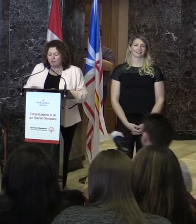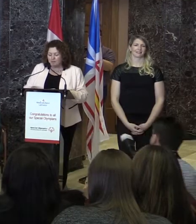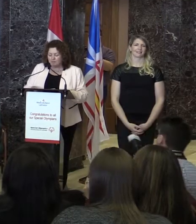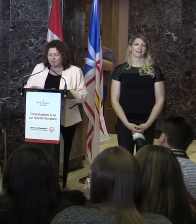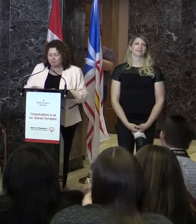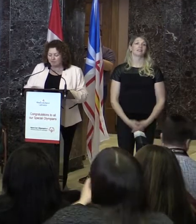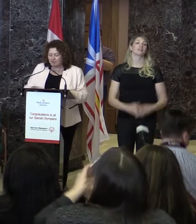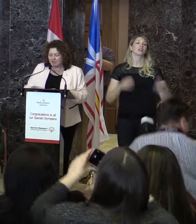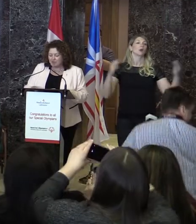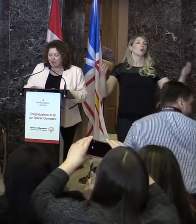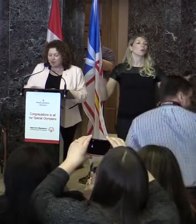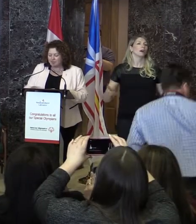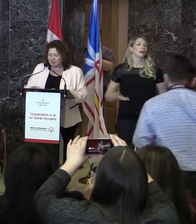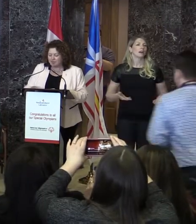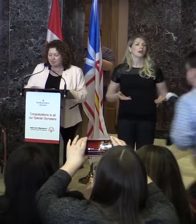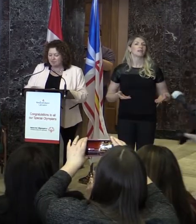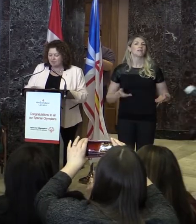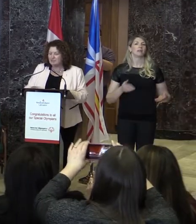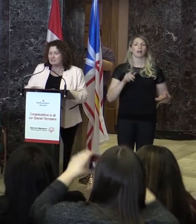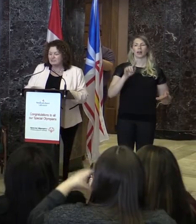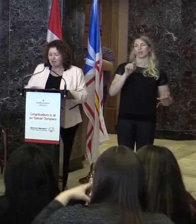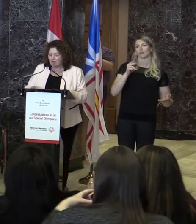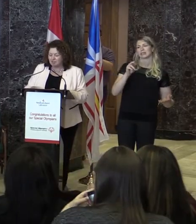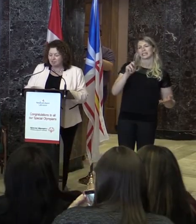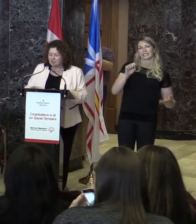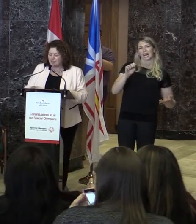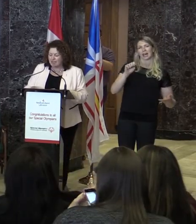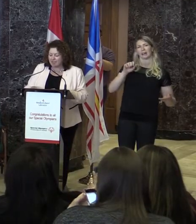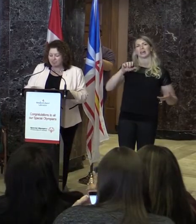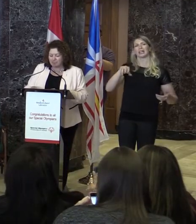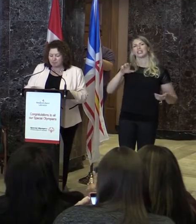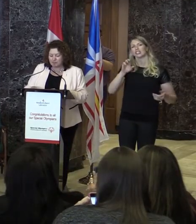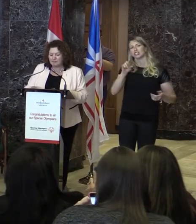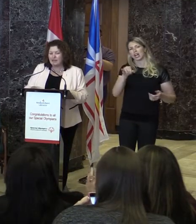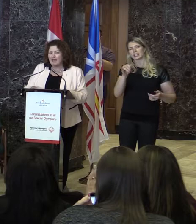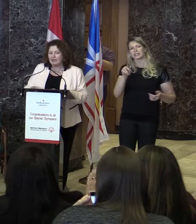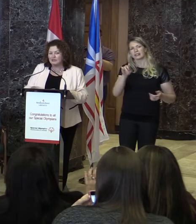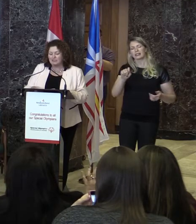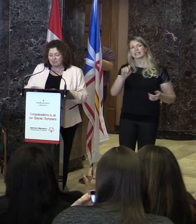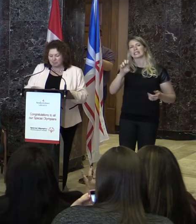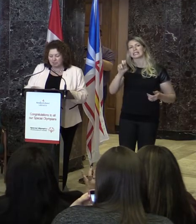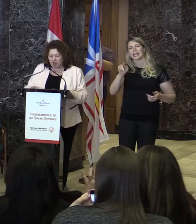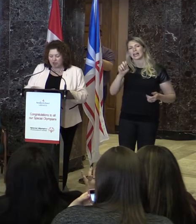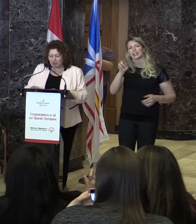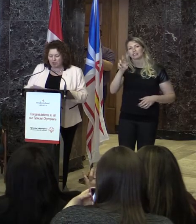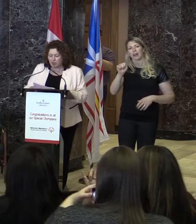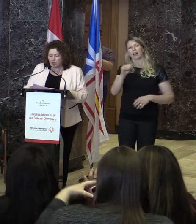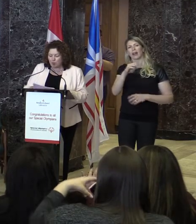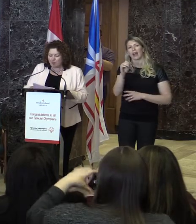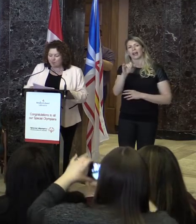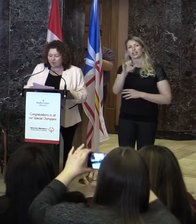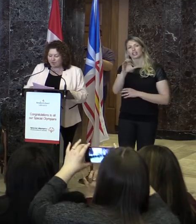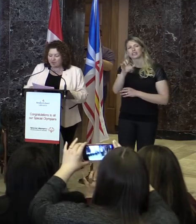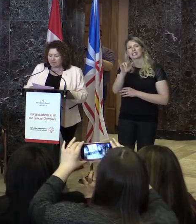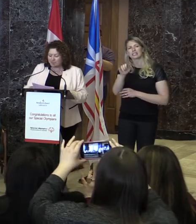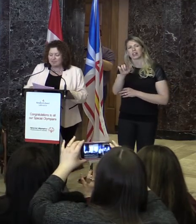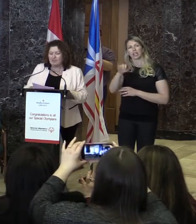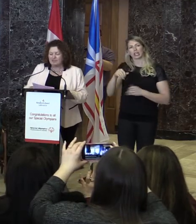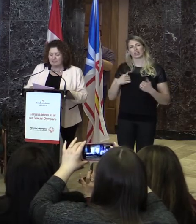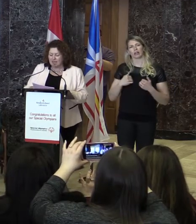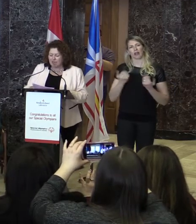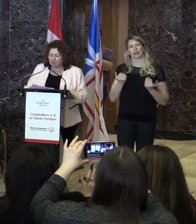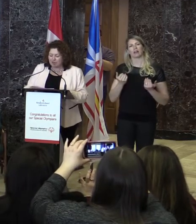Welcome, Floressa Harris, Justin Dodge, Sandra Smith, and Crystal Young. We are very